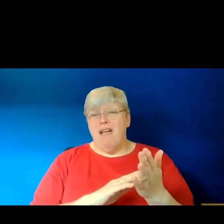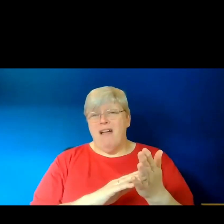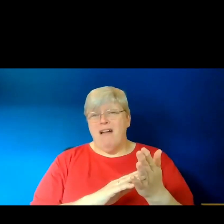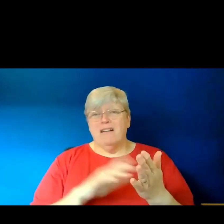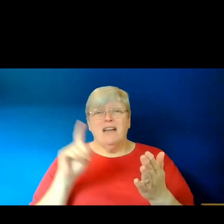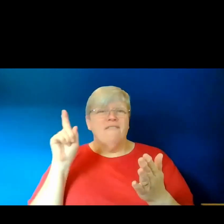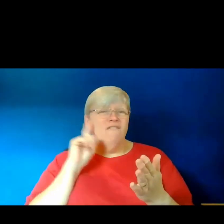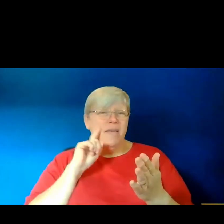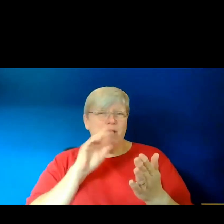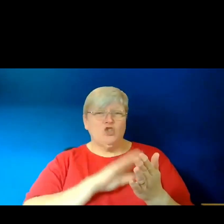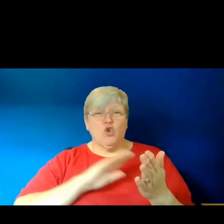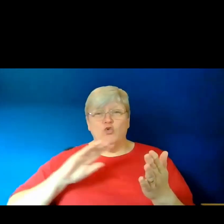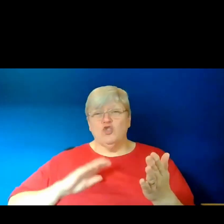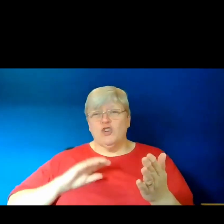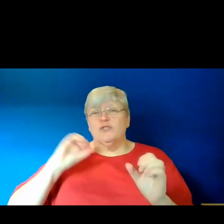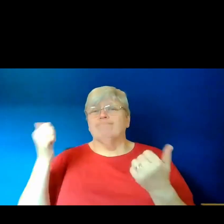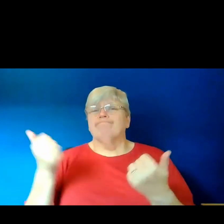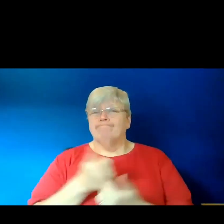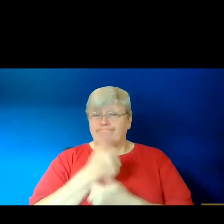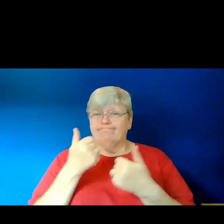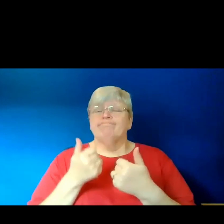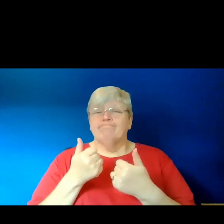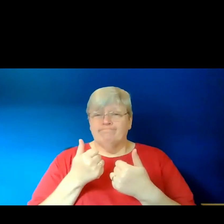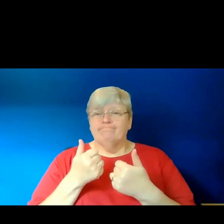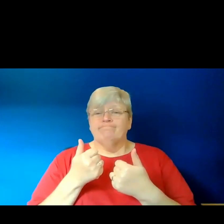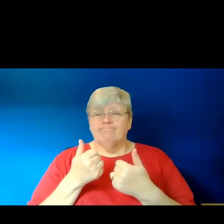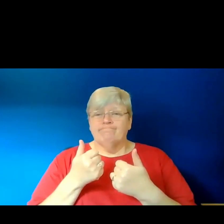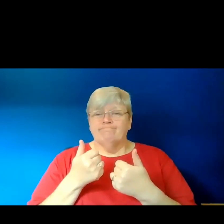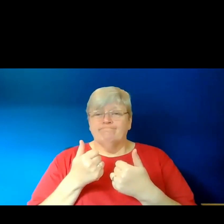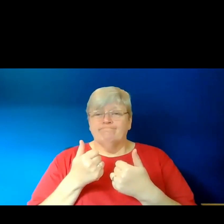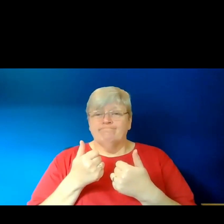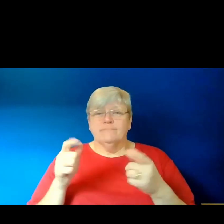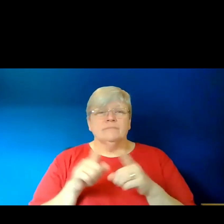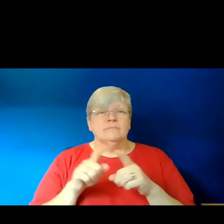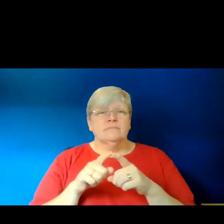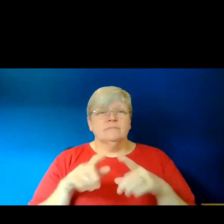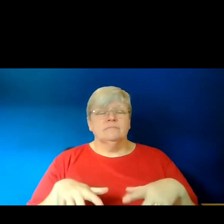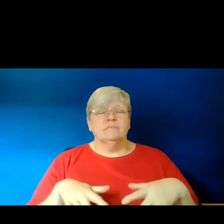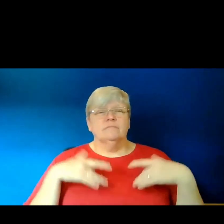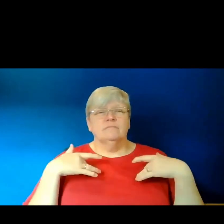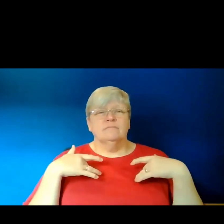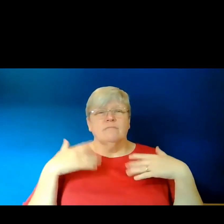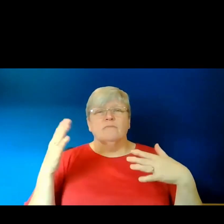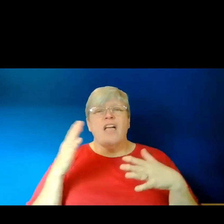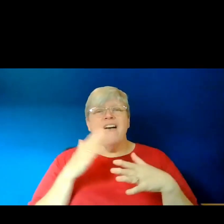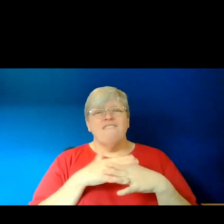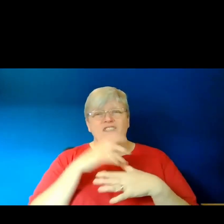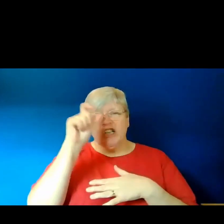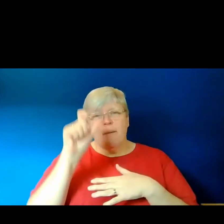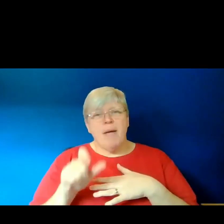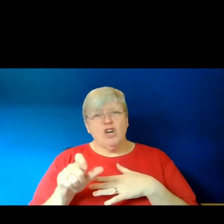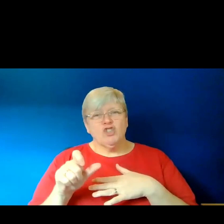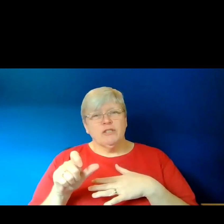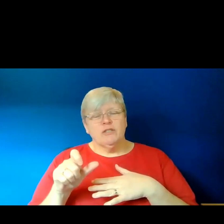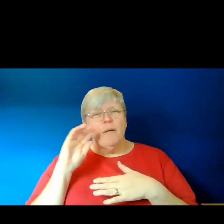soldiers, would capture that spirit the best. I also settled on first-person persona poems